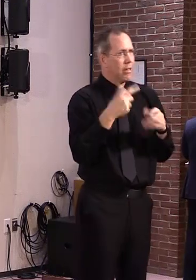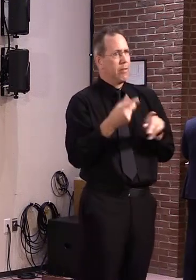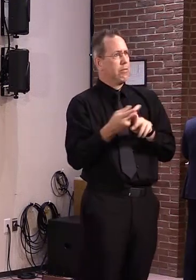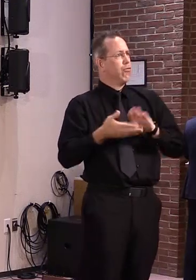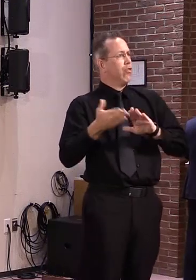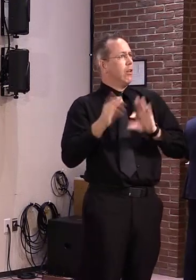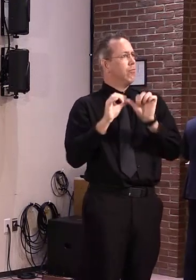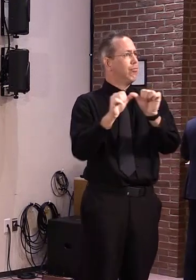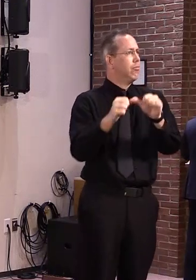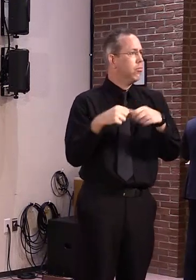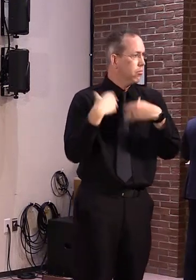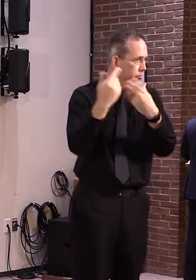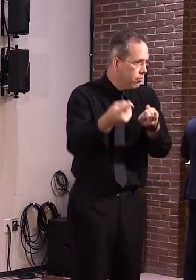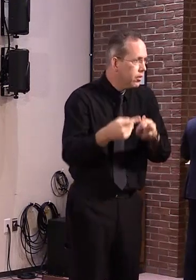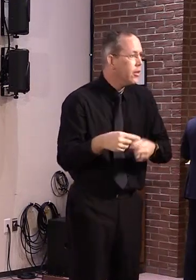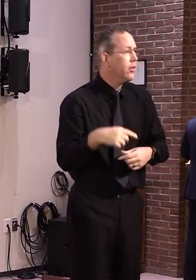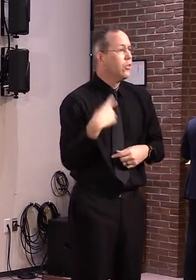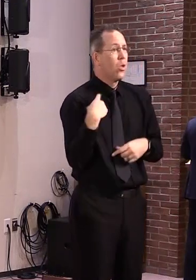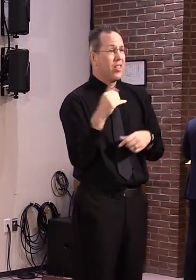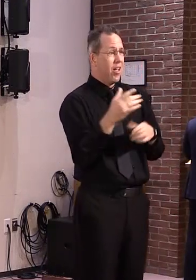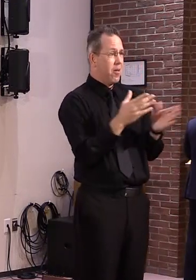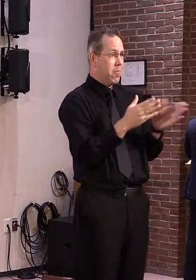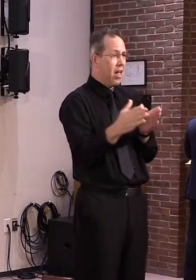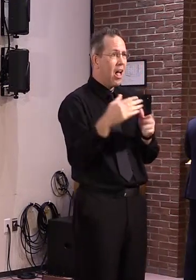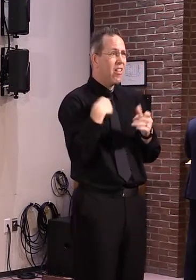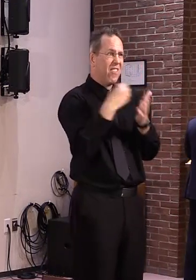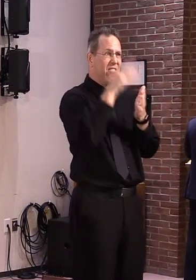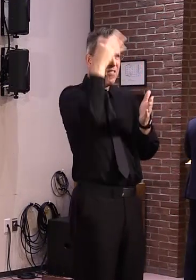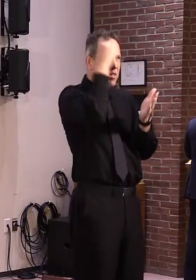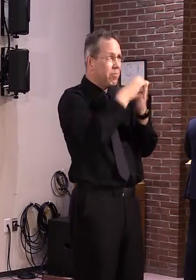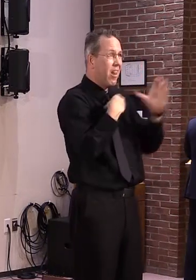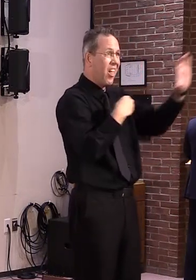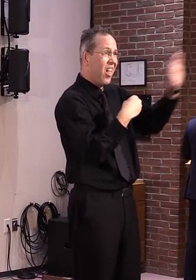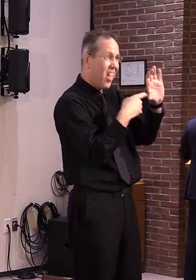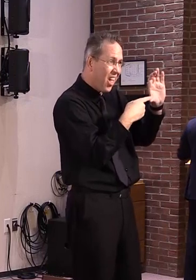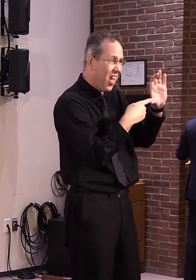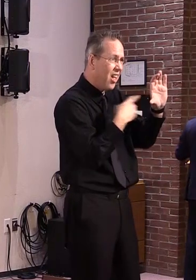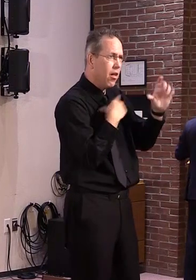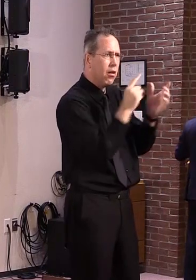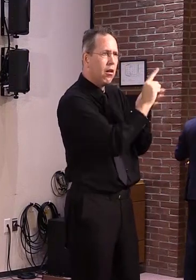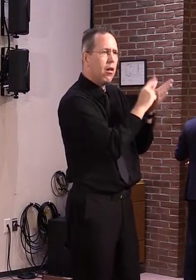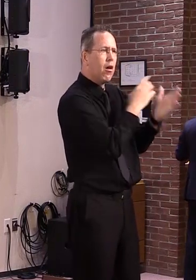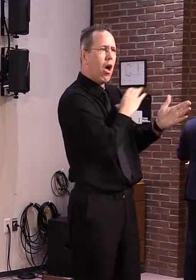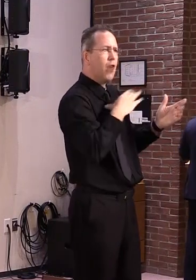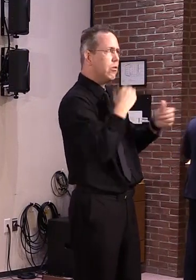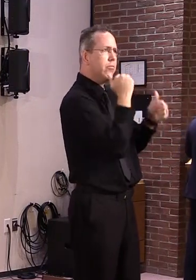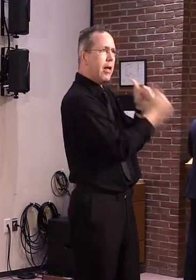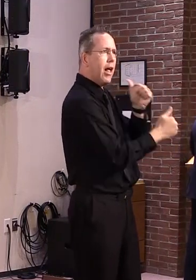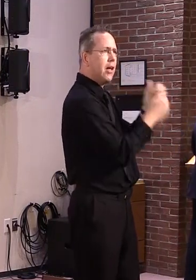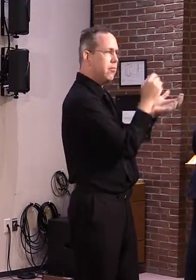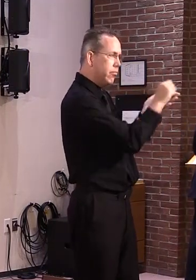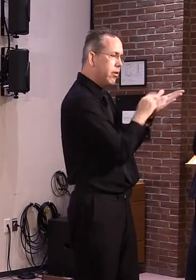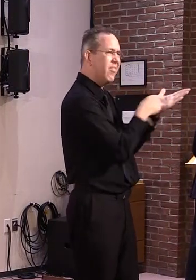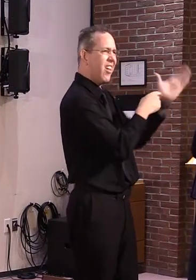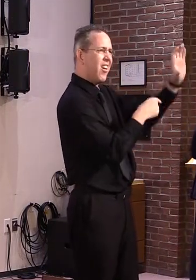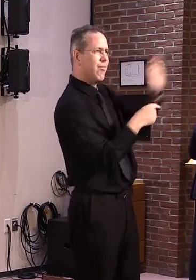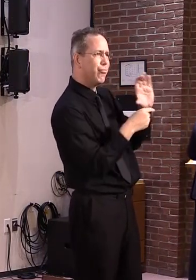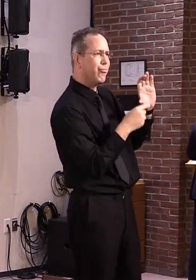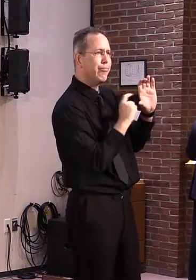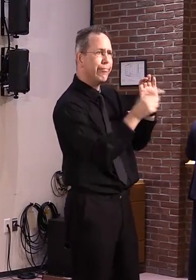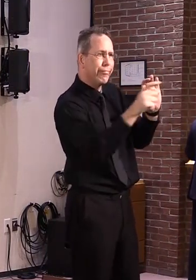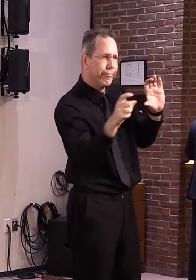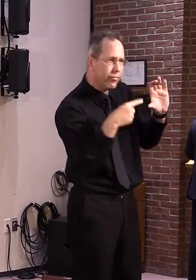CARES Act, which was packed by Congress for exactly these purposes. Although we ended up with less than I